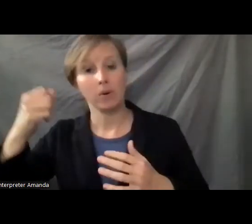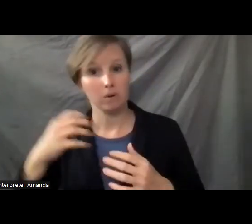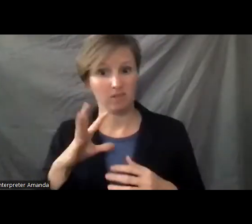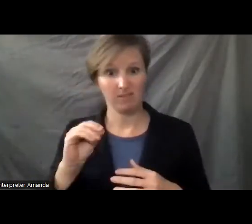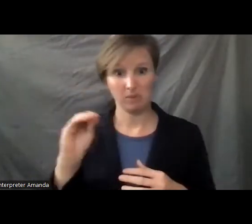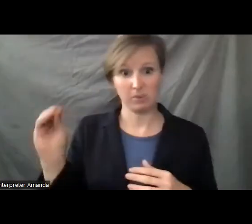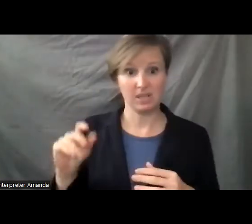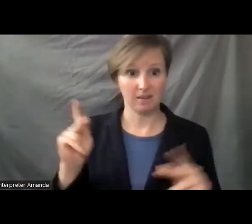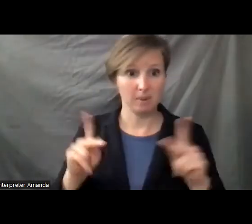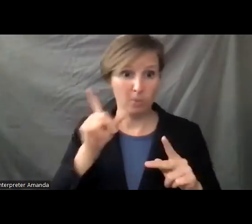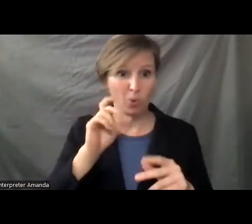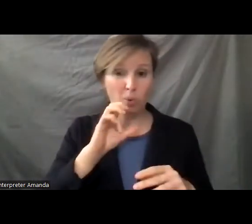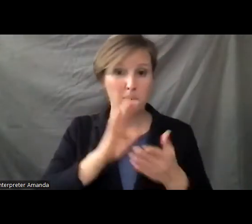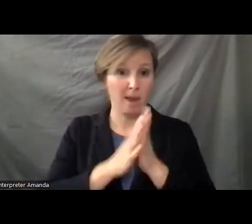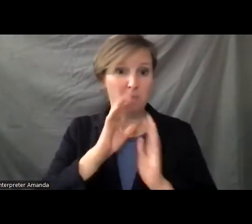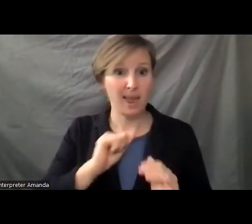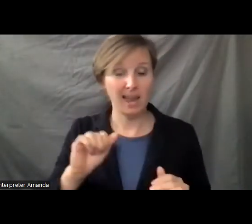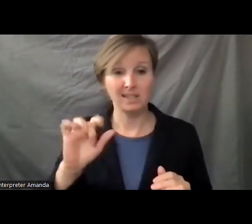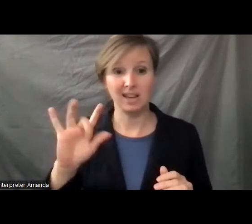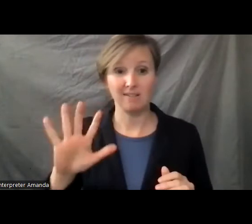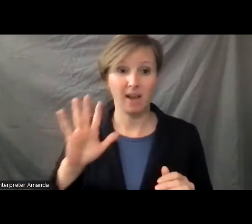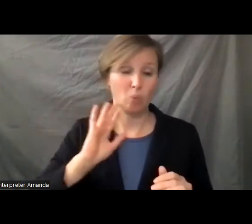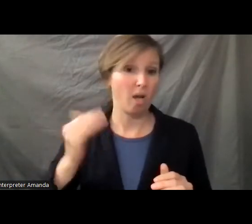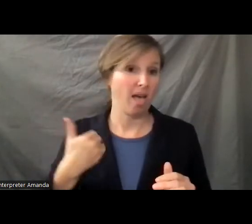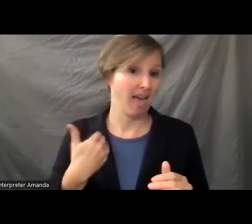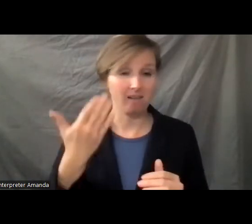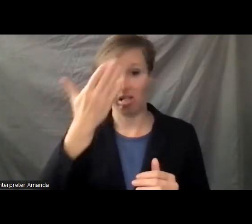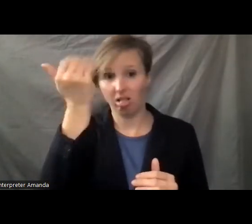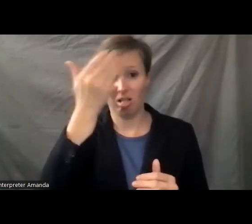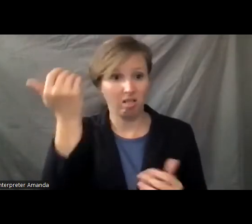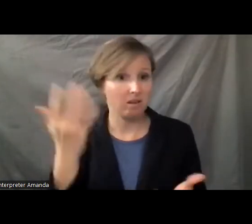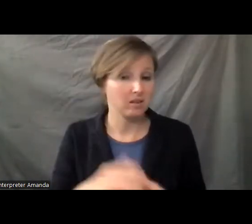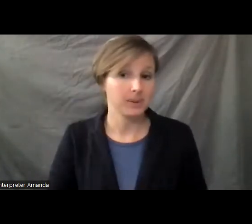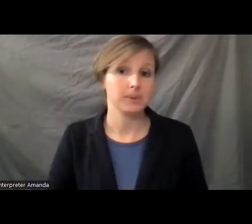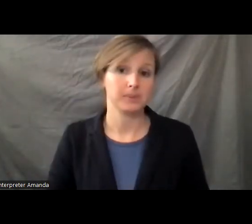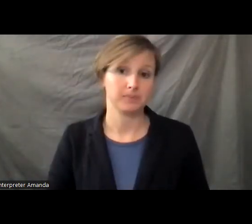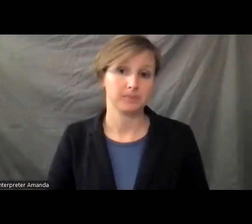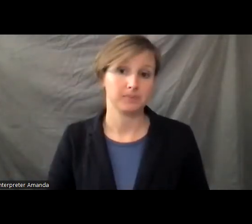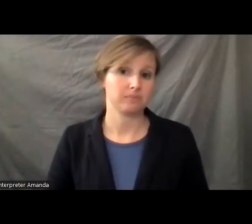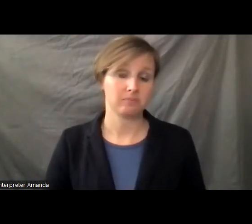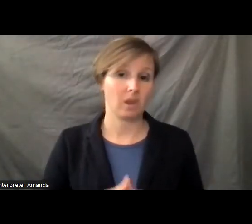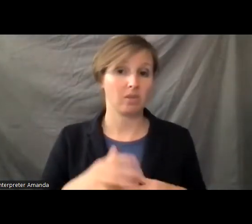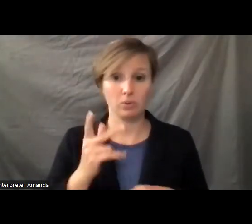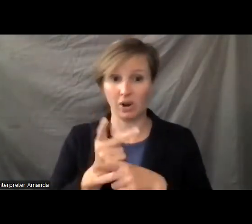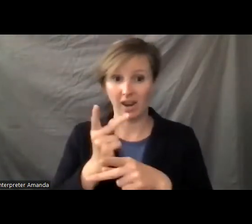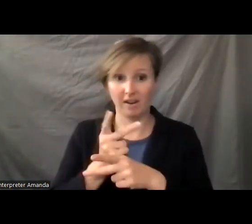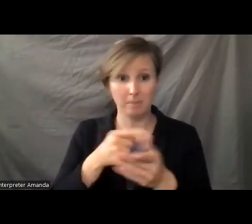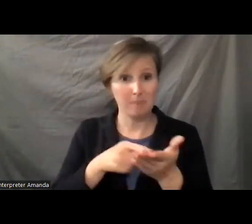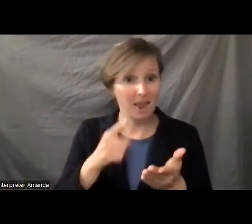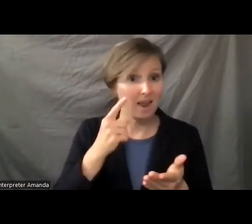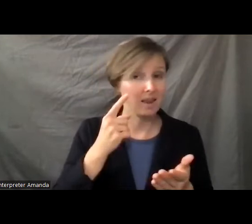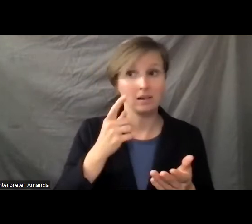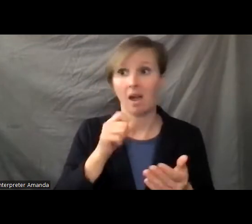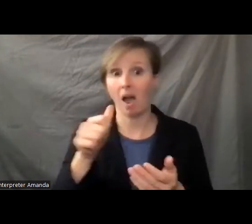that reach age 85 will have some measure of dementia, Alzheimer's particularly. Those are all caregivers paid for and unpaid for.